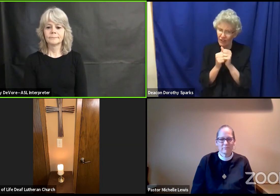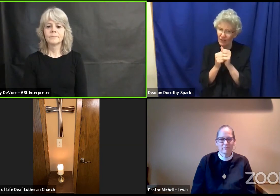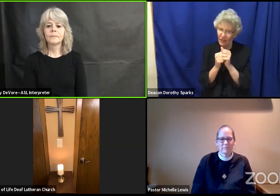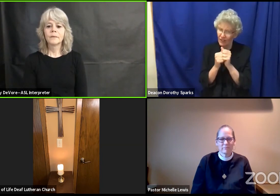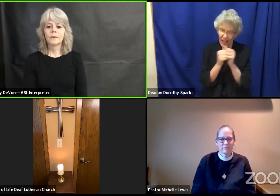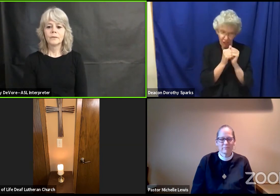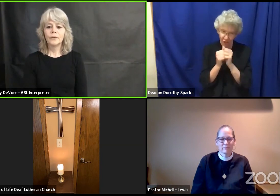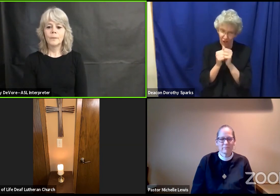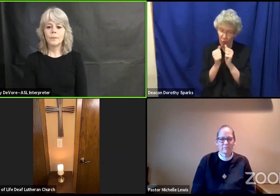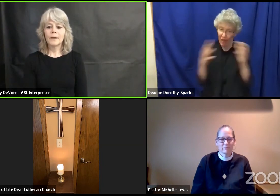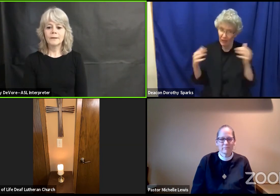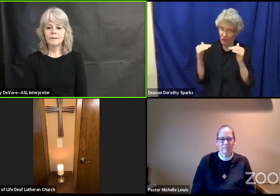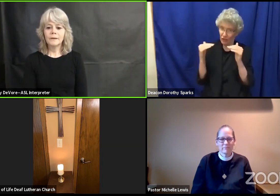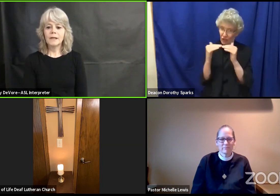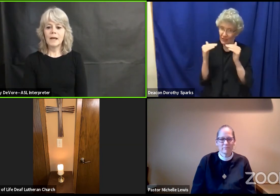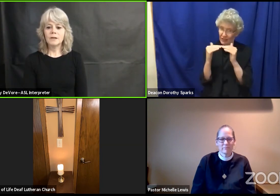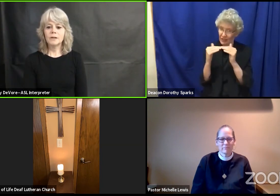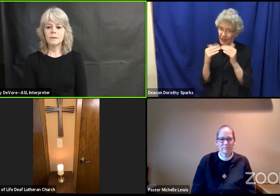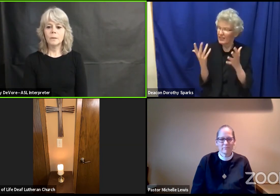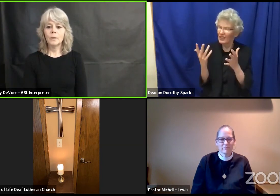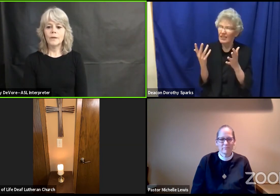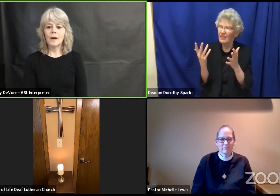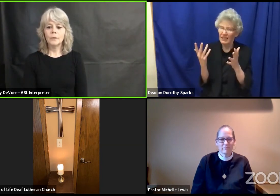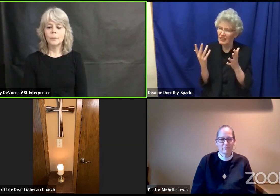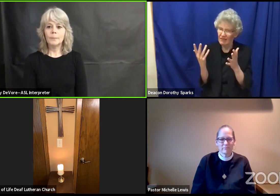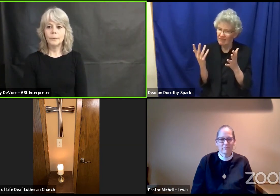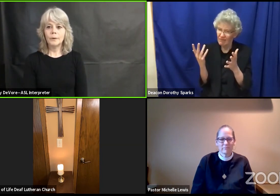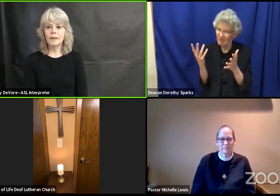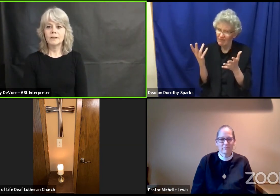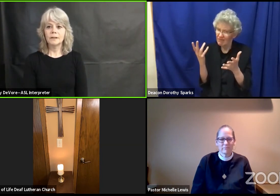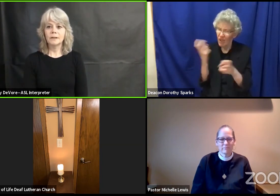from reconciliation without reparation